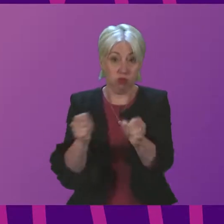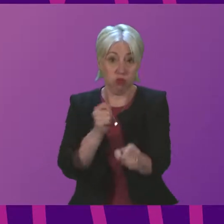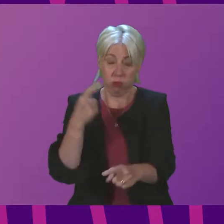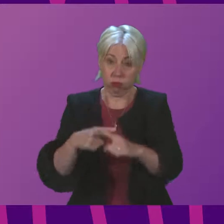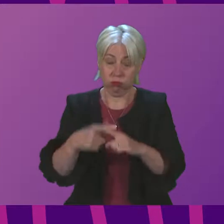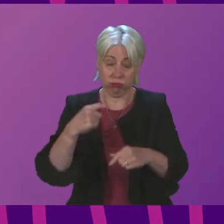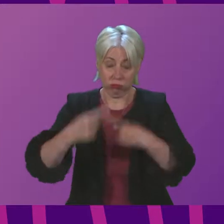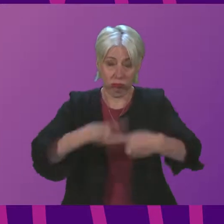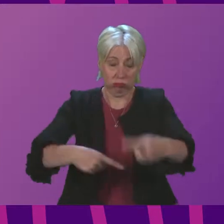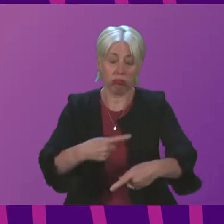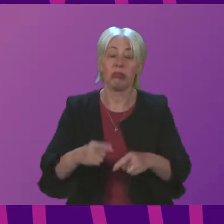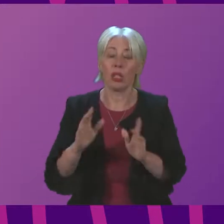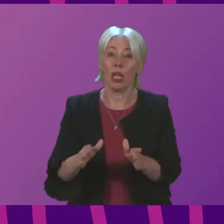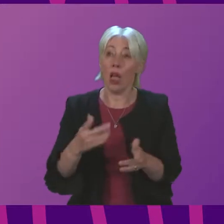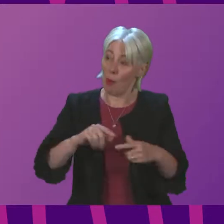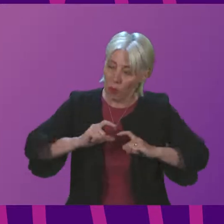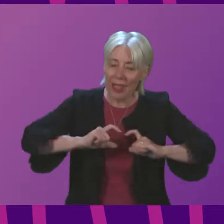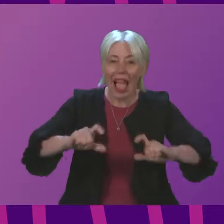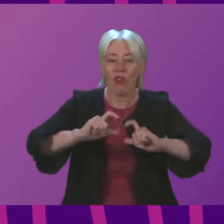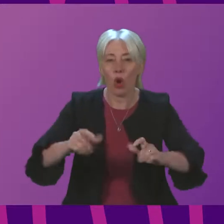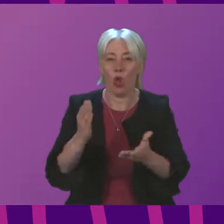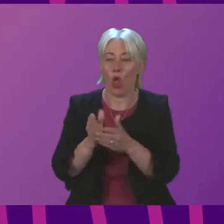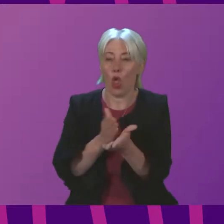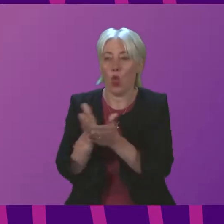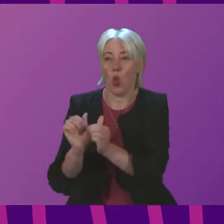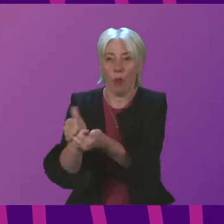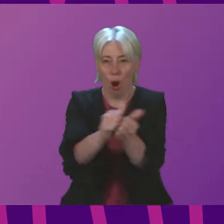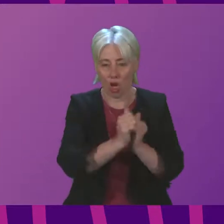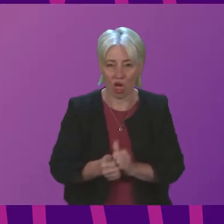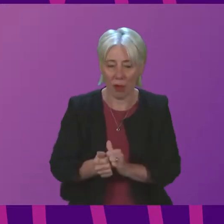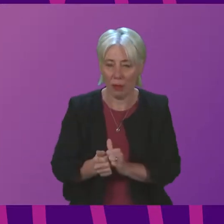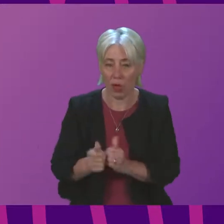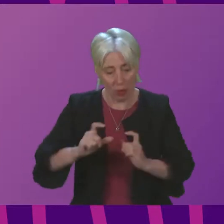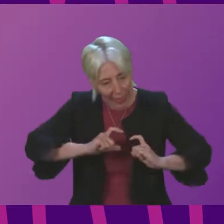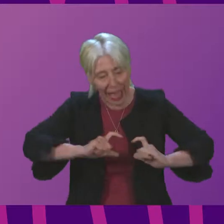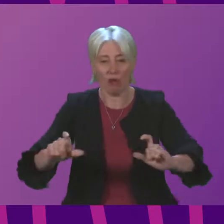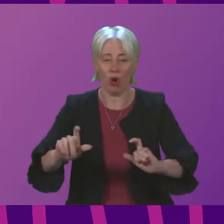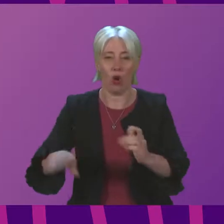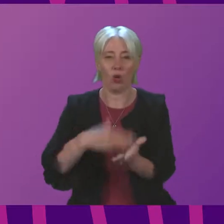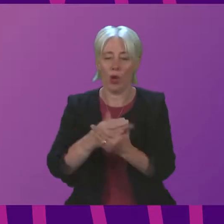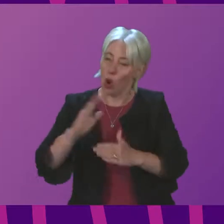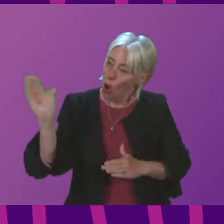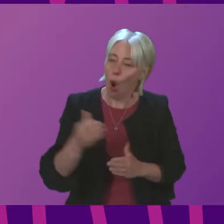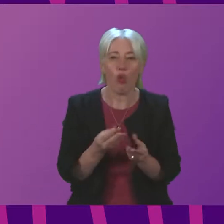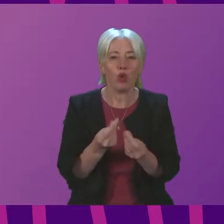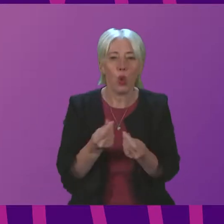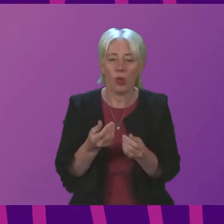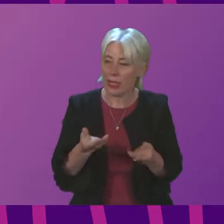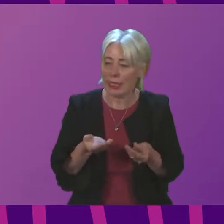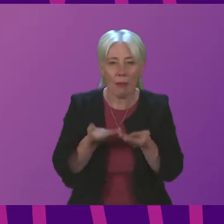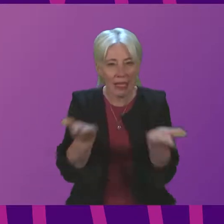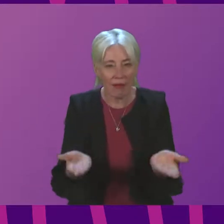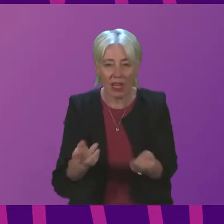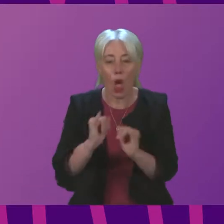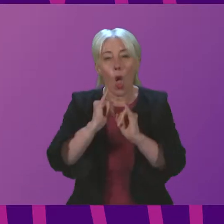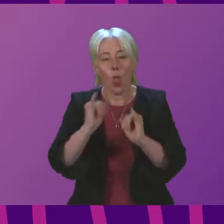will continue to do so with our resilience partnerships, remaining active to ensure that every possible resource is deployed and the worst